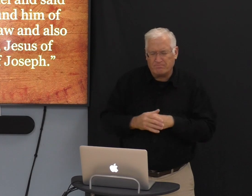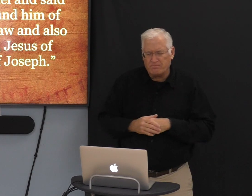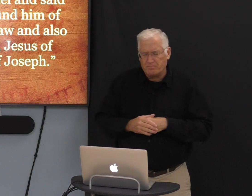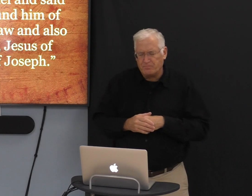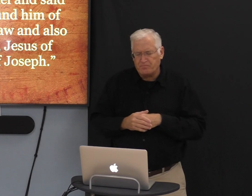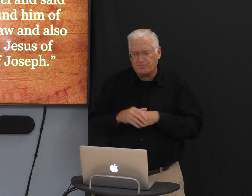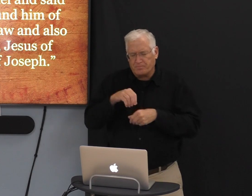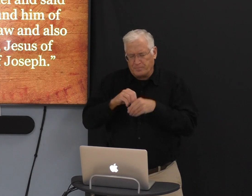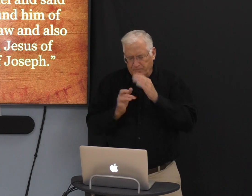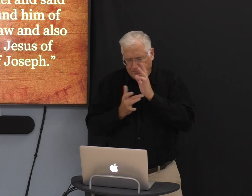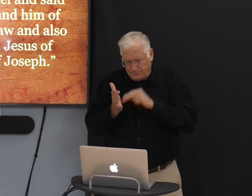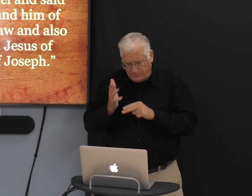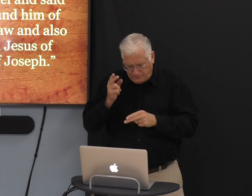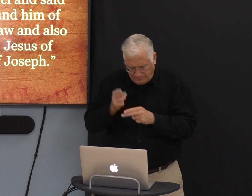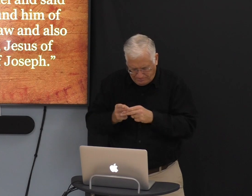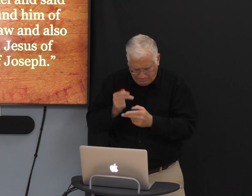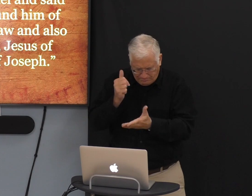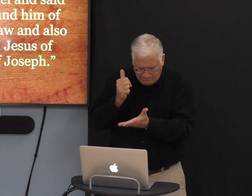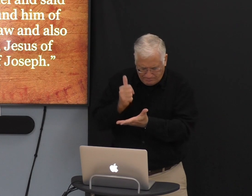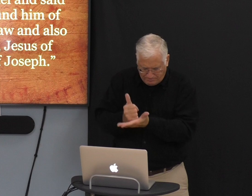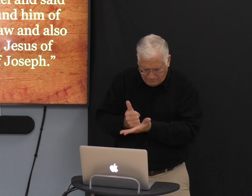mind on the kingdom. In Jesus' name, amen.